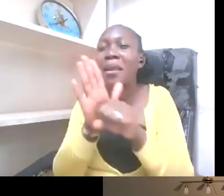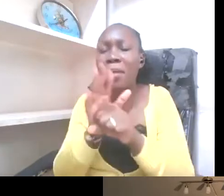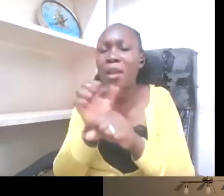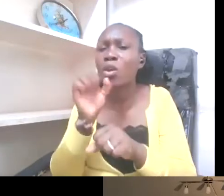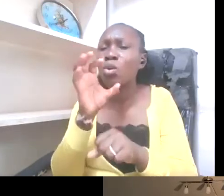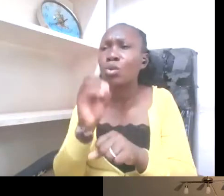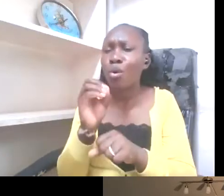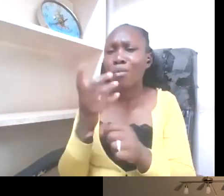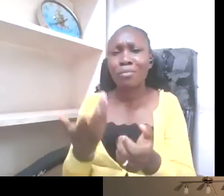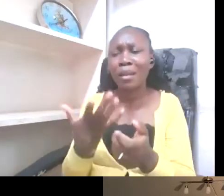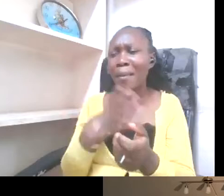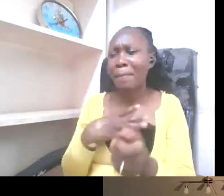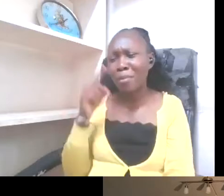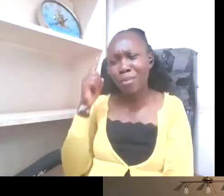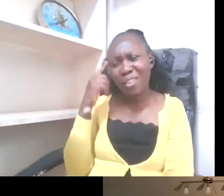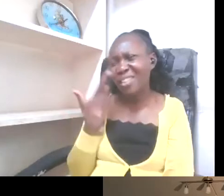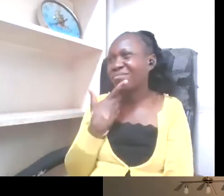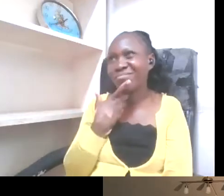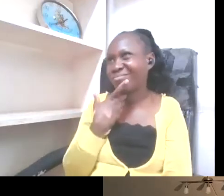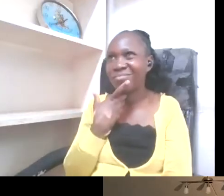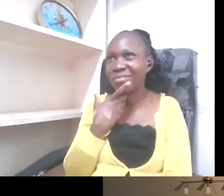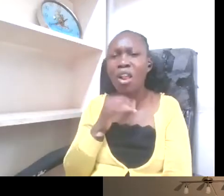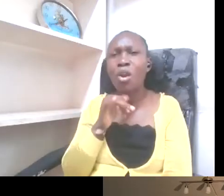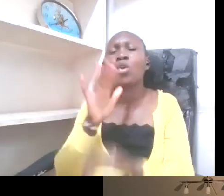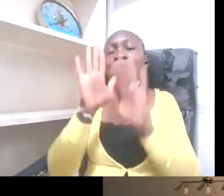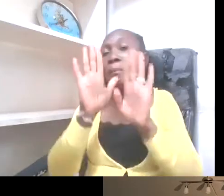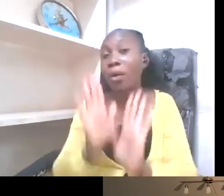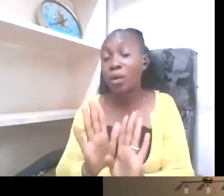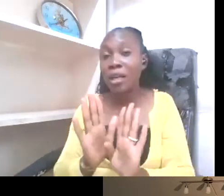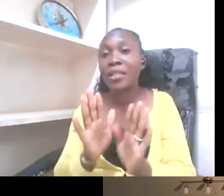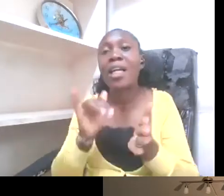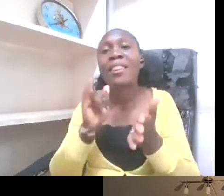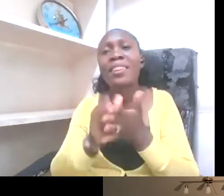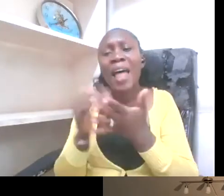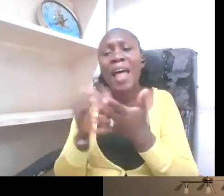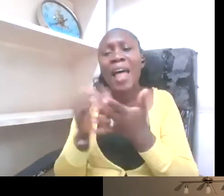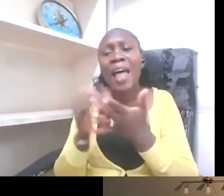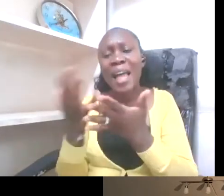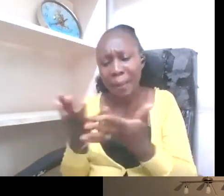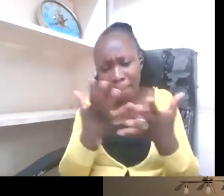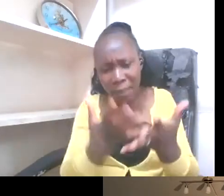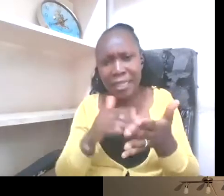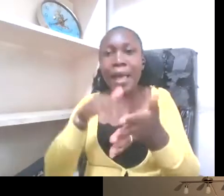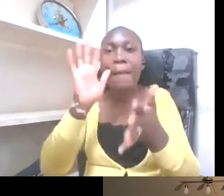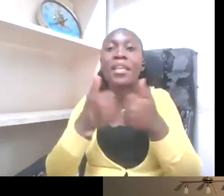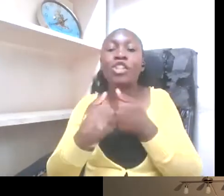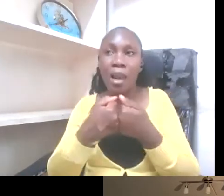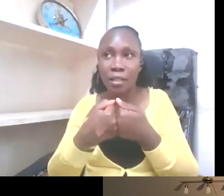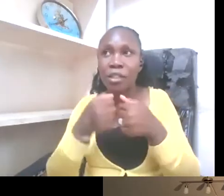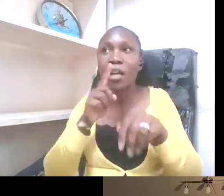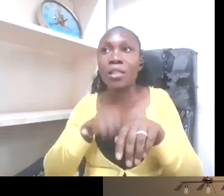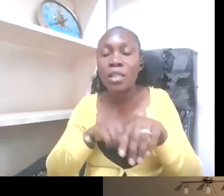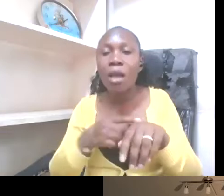And so that presents the biggest challenge when we would like true inclusion. So many